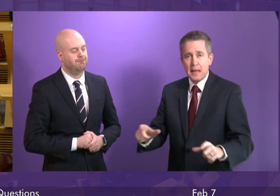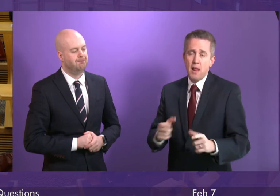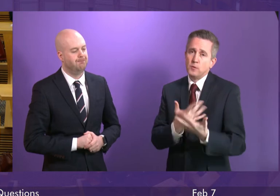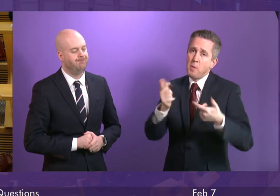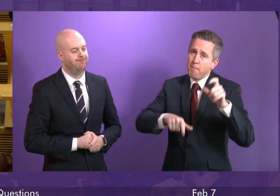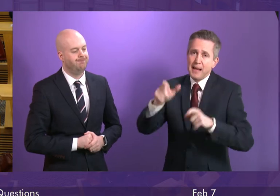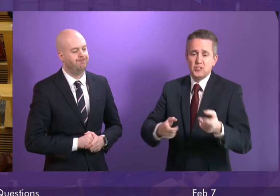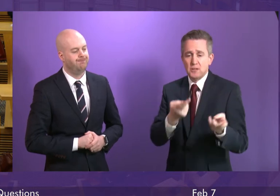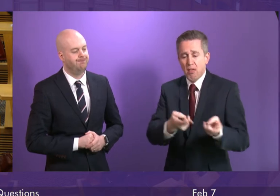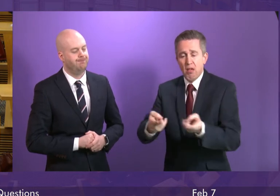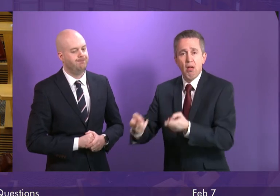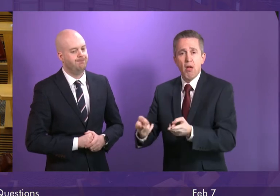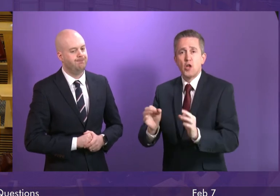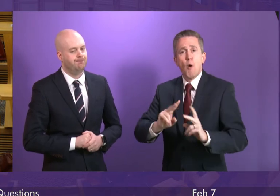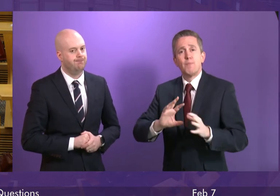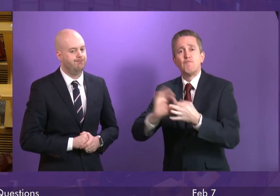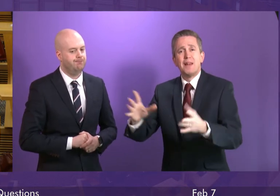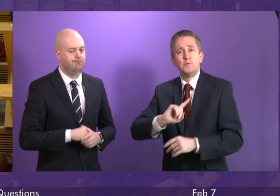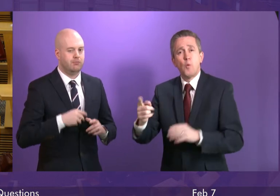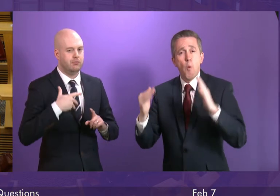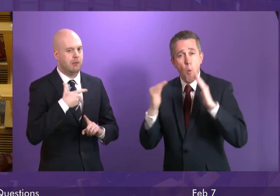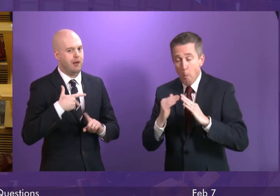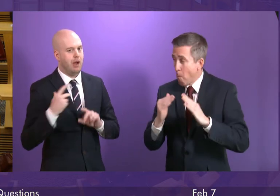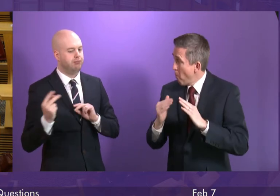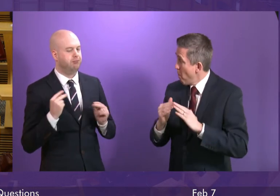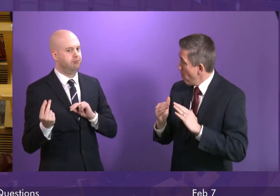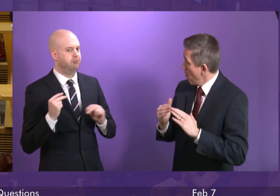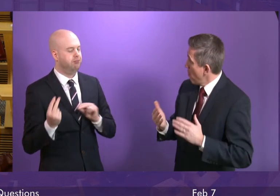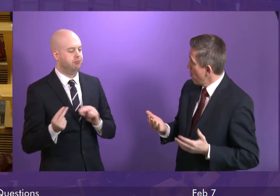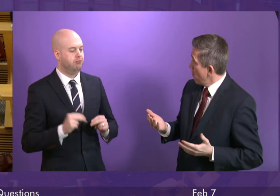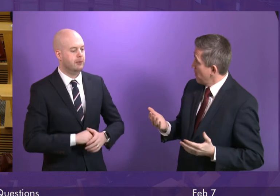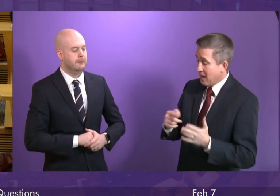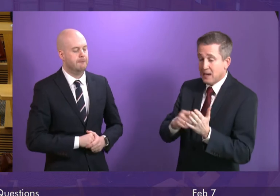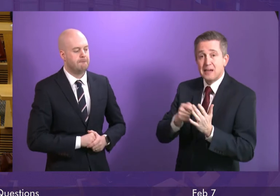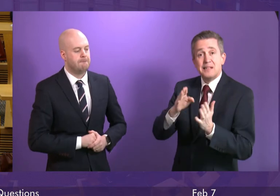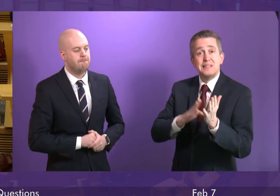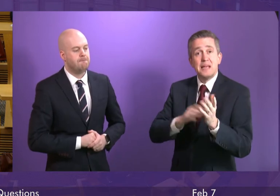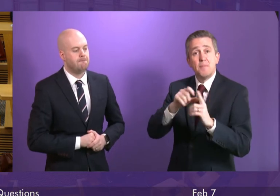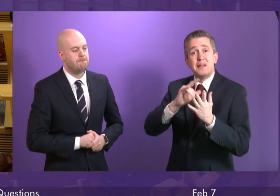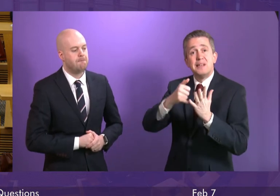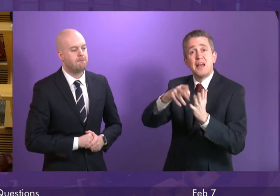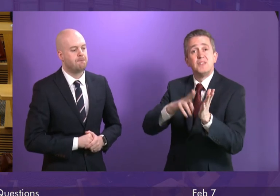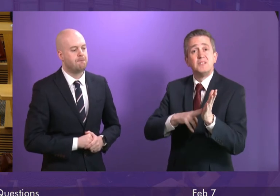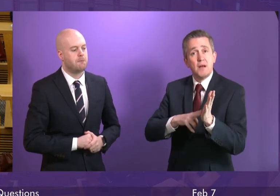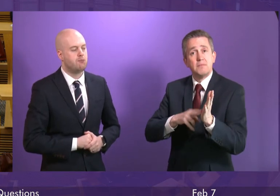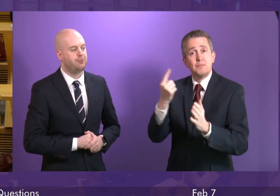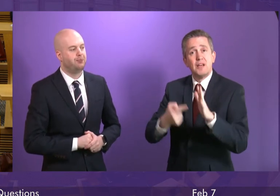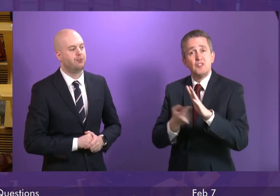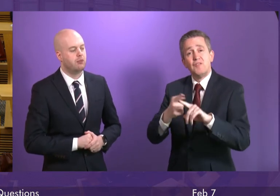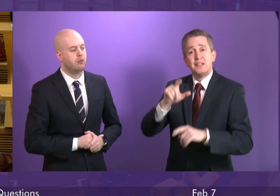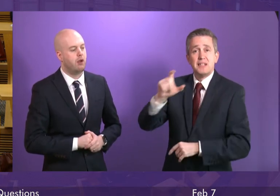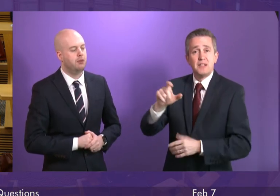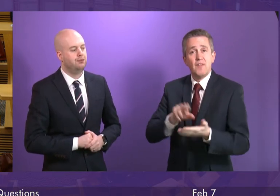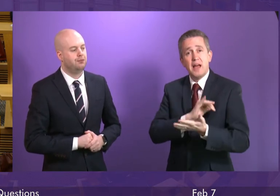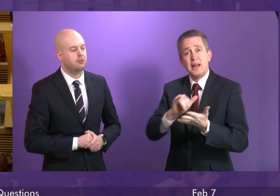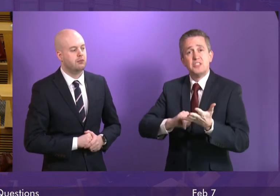of patients. And don't just take my word for it. Tim Davison, the Chief Executive of